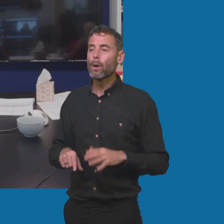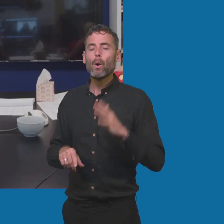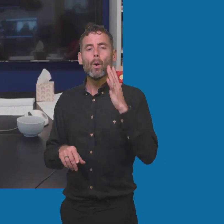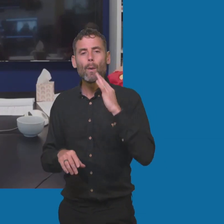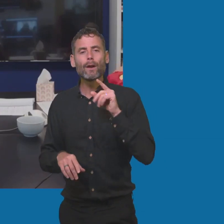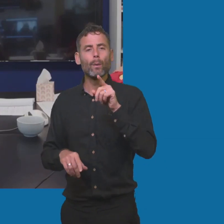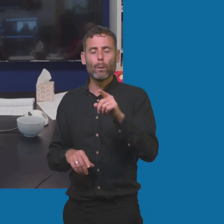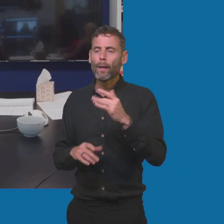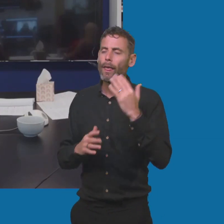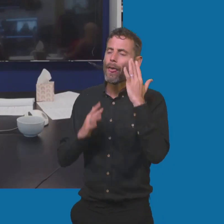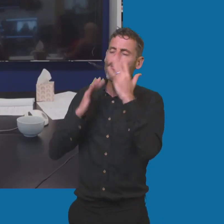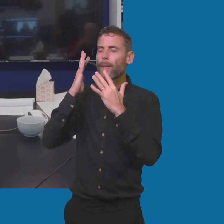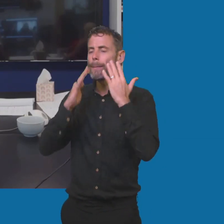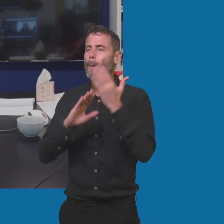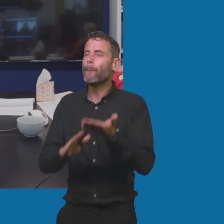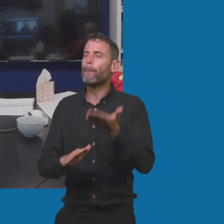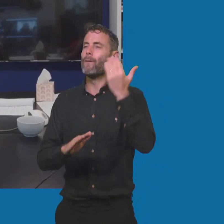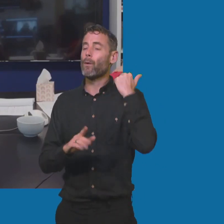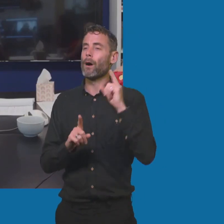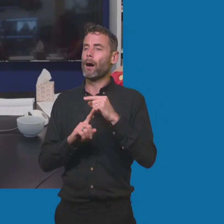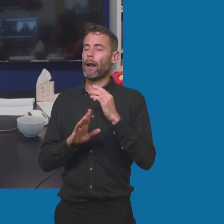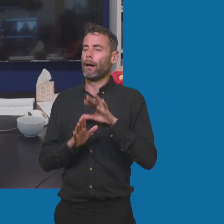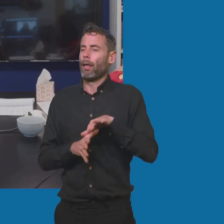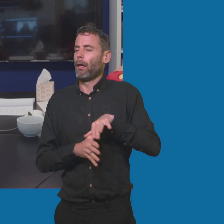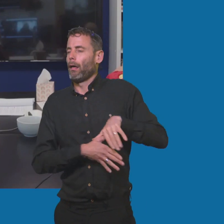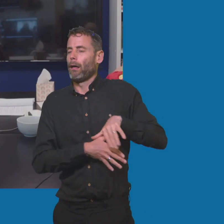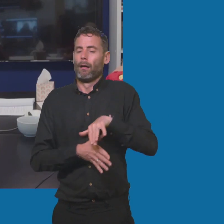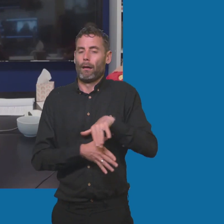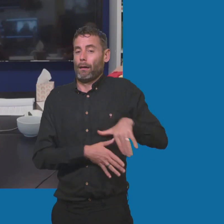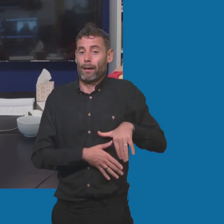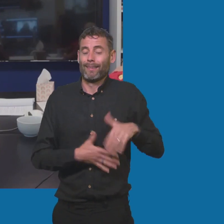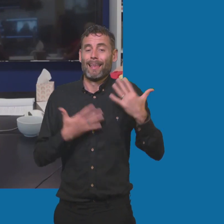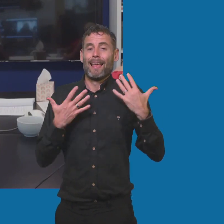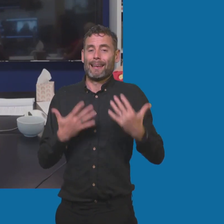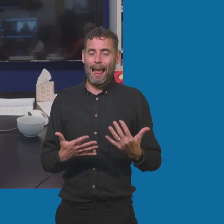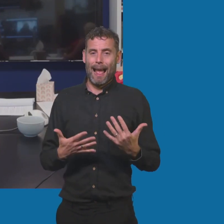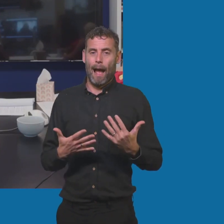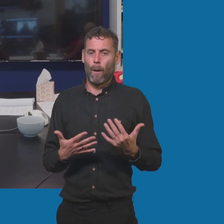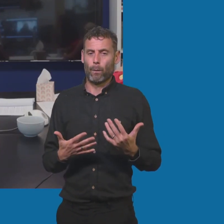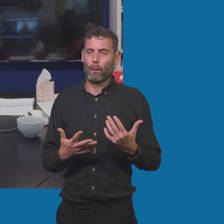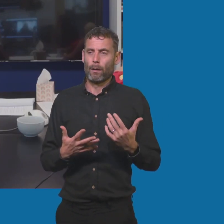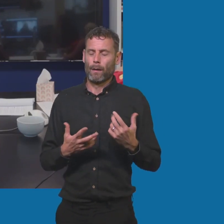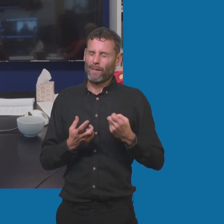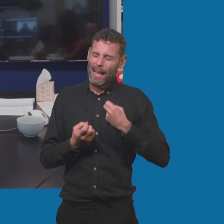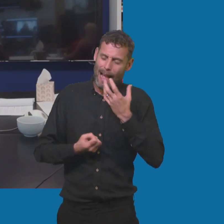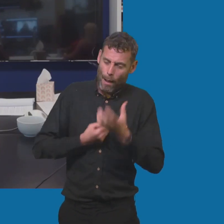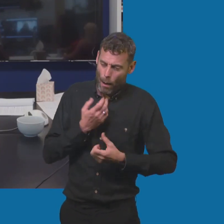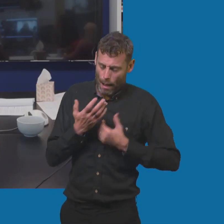things that you haven't even unpacked as an adult and I have to explain it in a book,